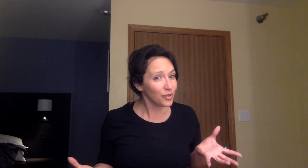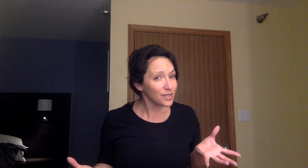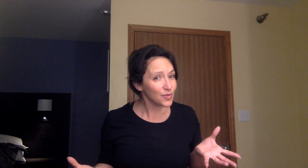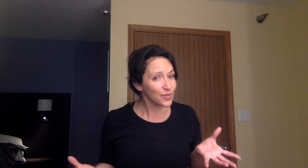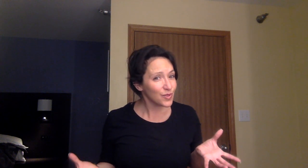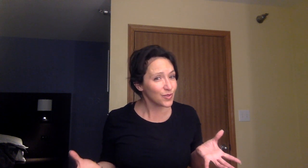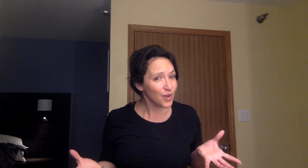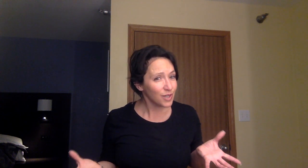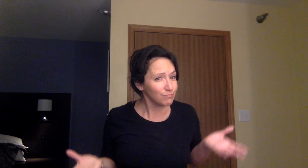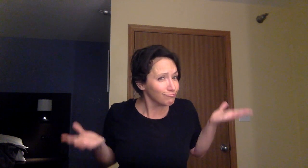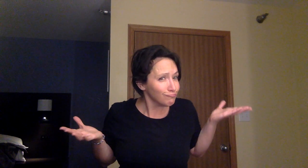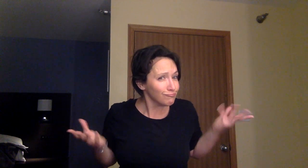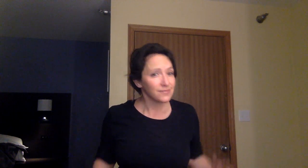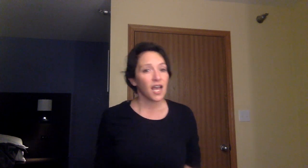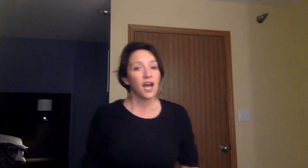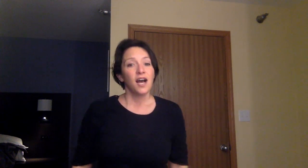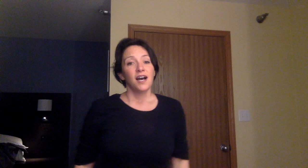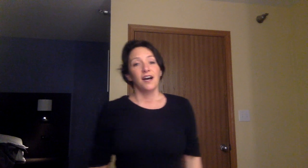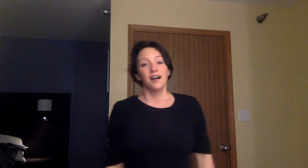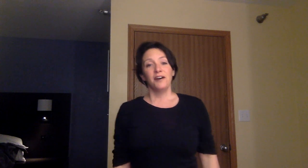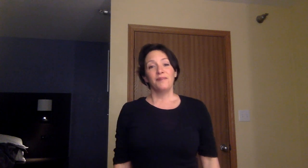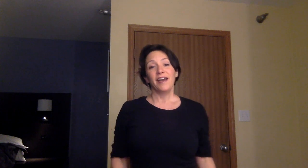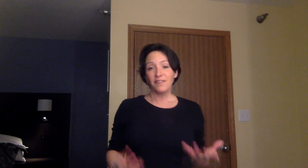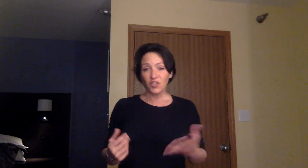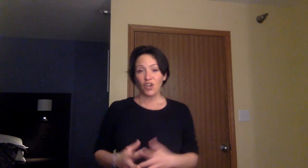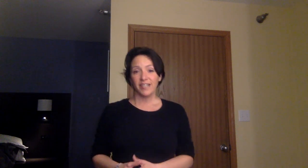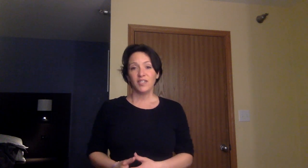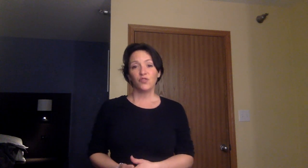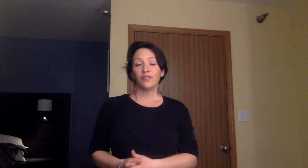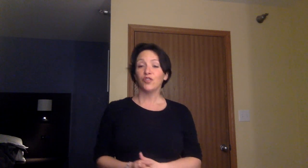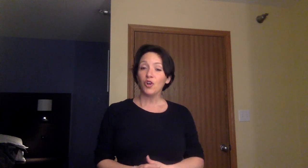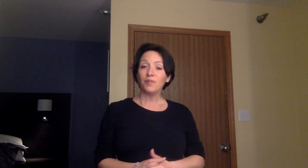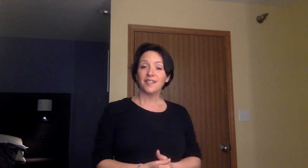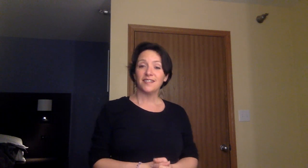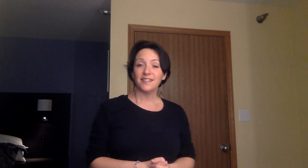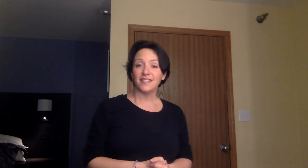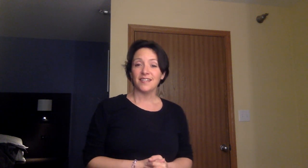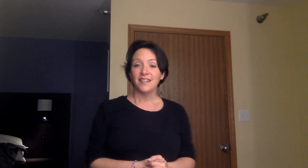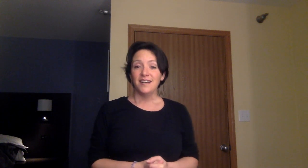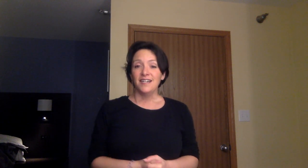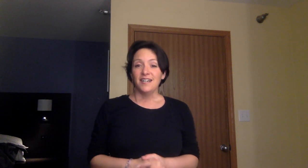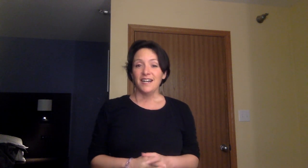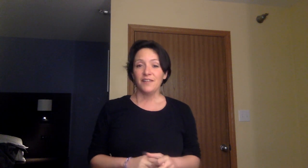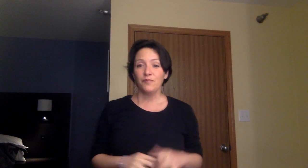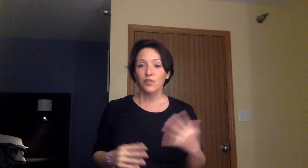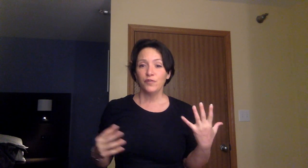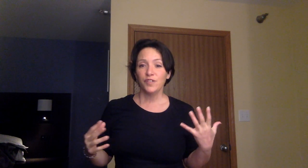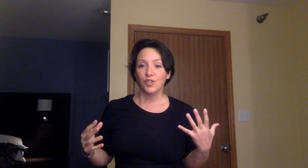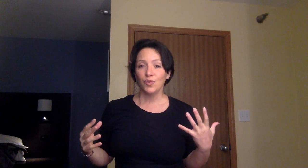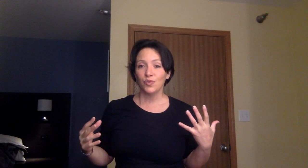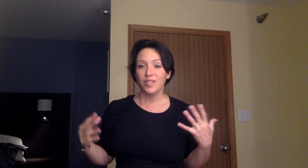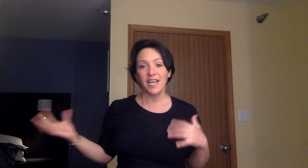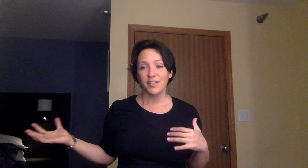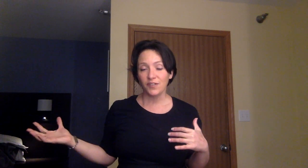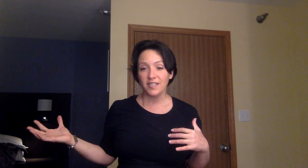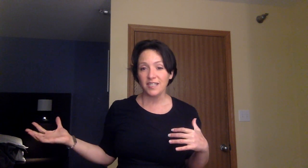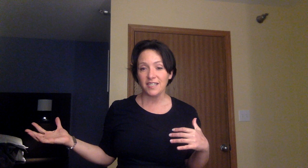organs were so strong? I have a strong history of neuroplasticity. I've moved to 10 different cities